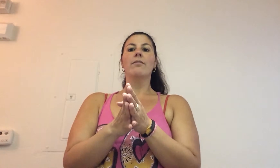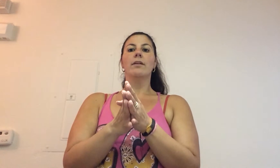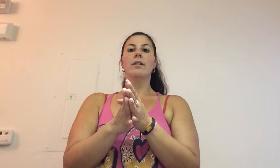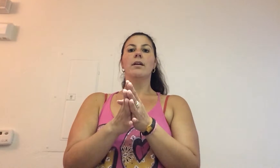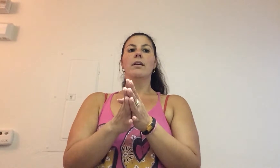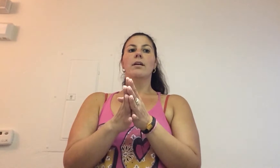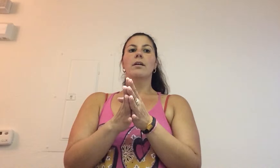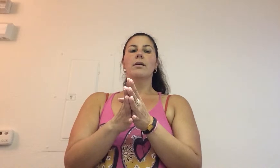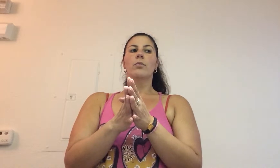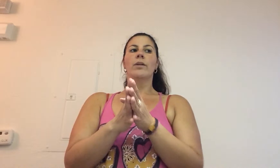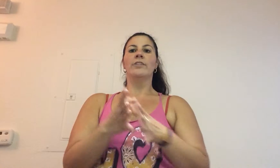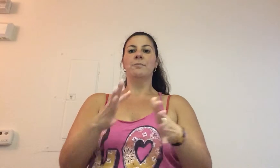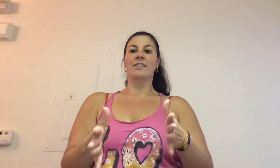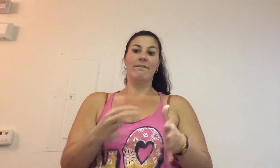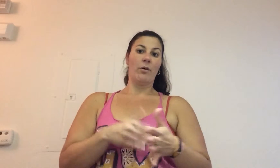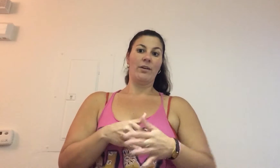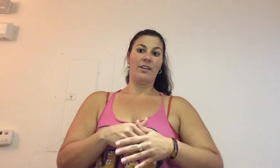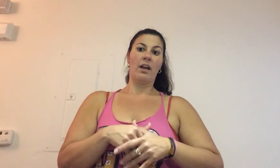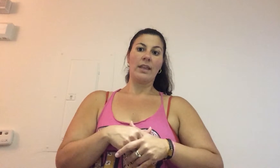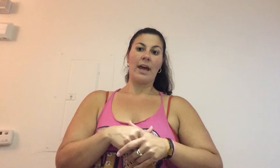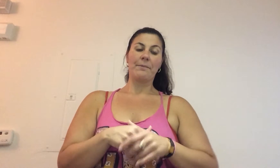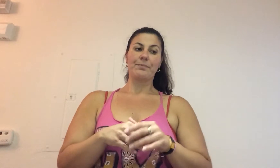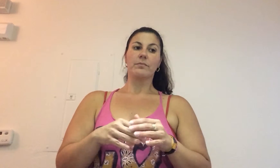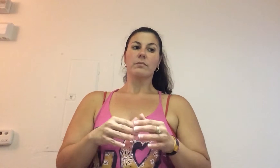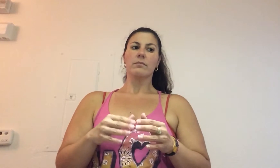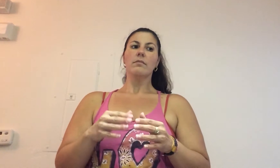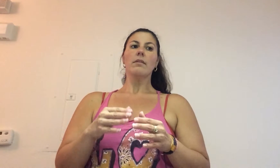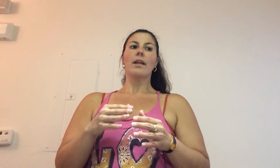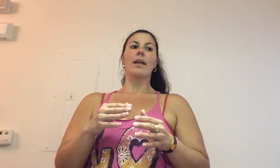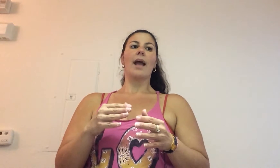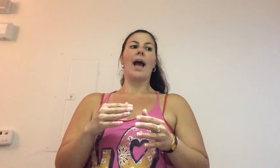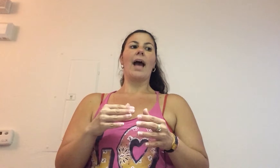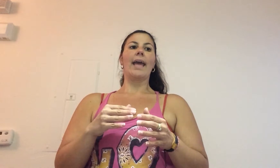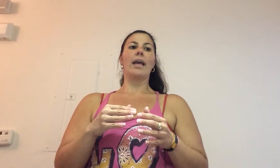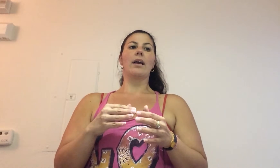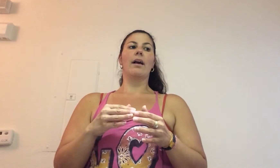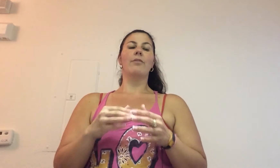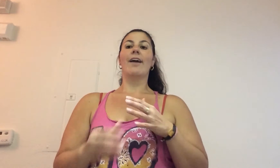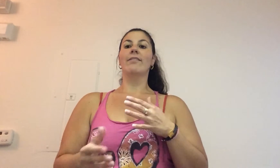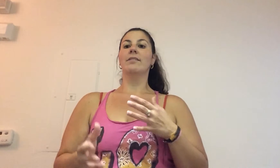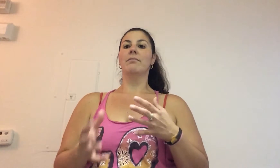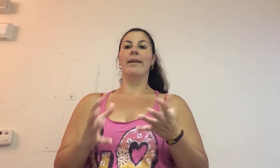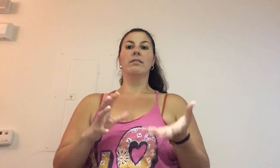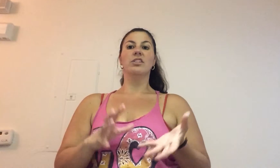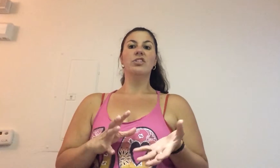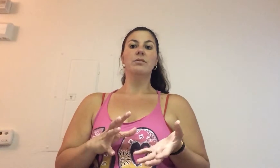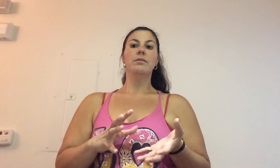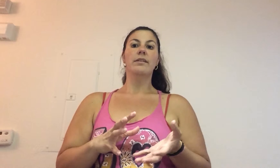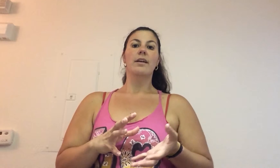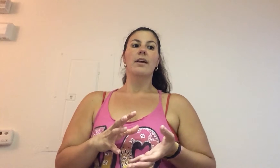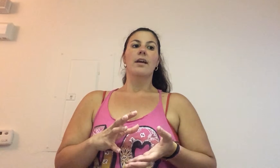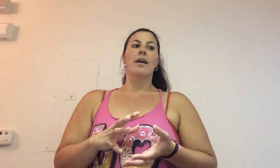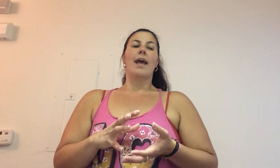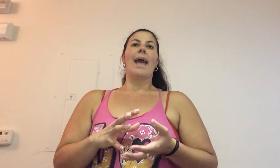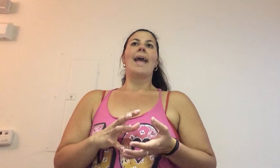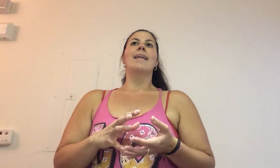really 100% focusing on that. I, I was having some medical issues, and